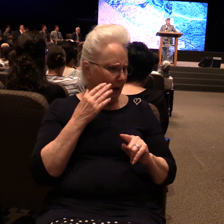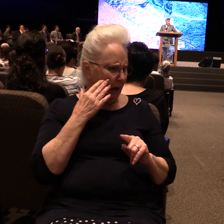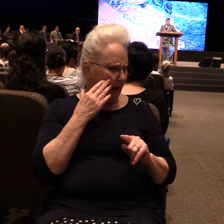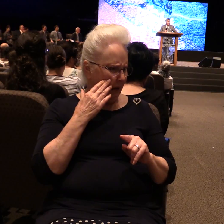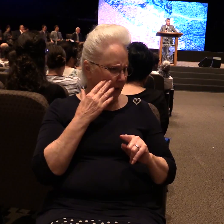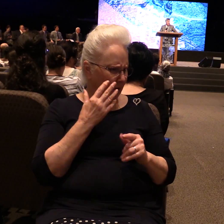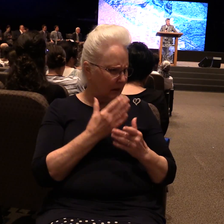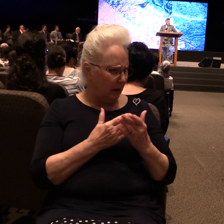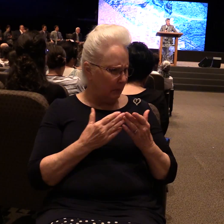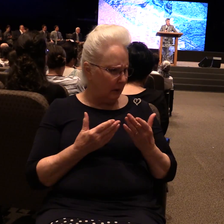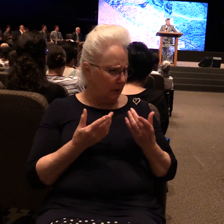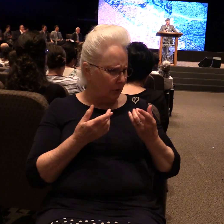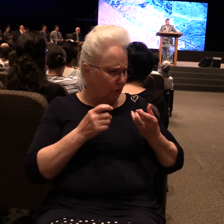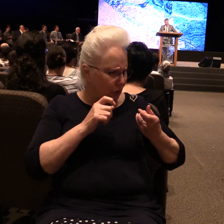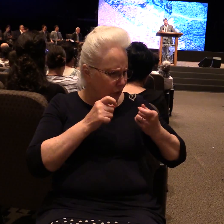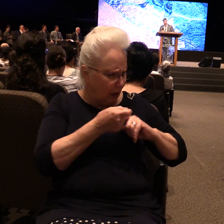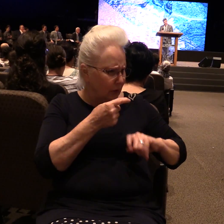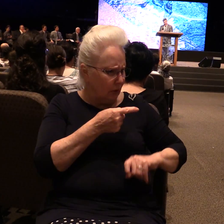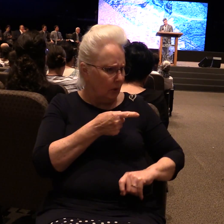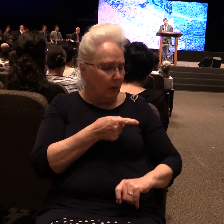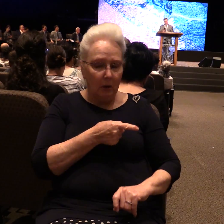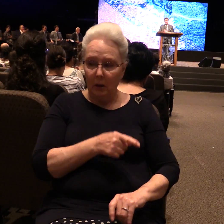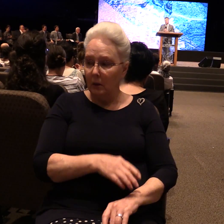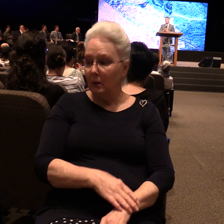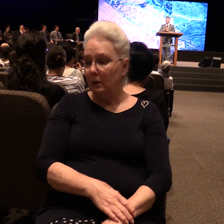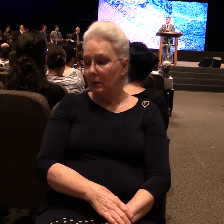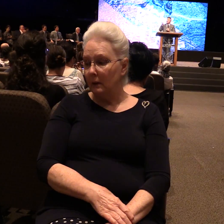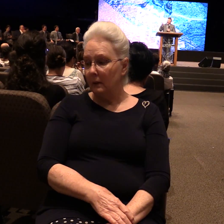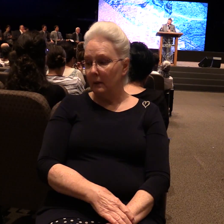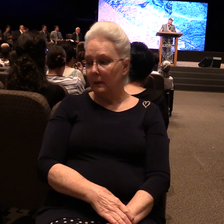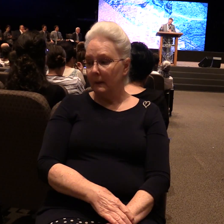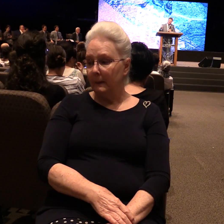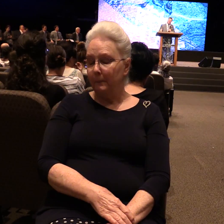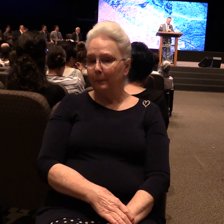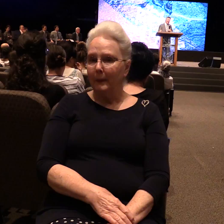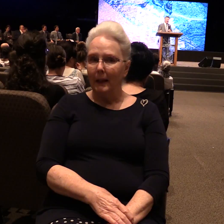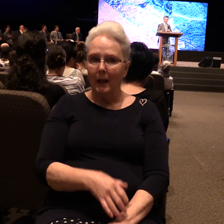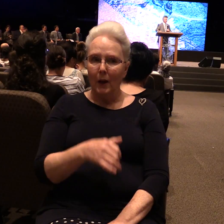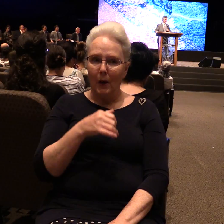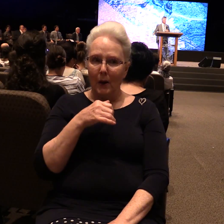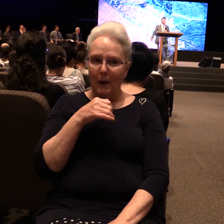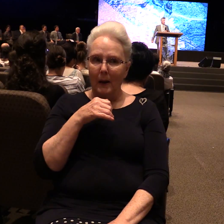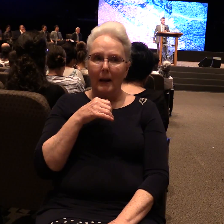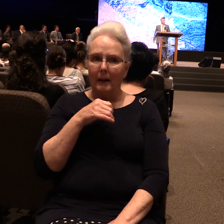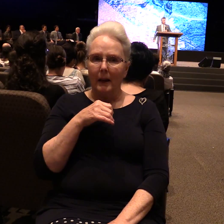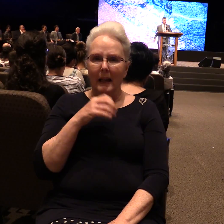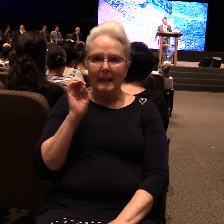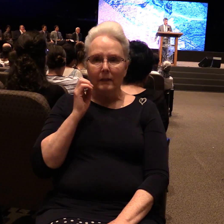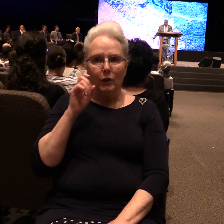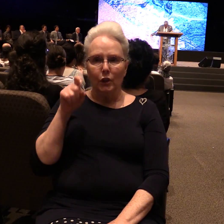changing. And then she asked that question that no man should ever be asked.